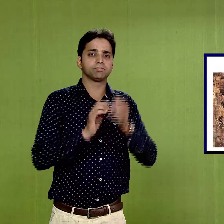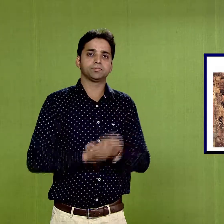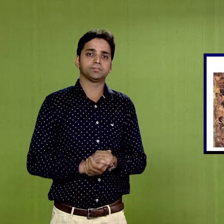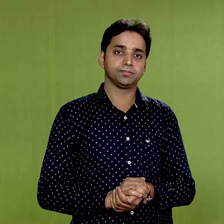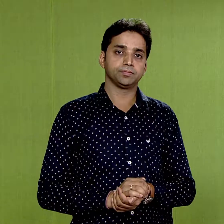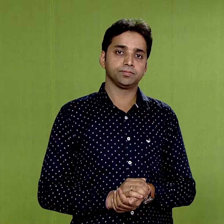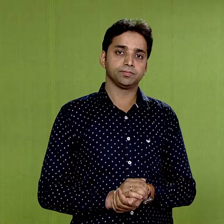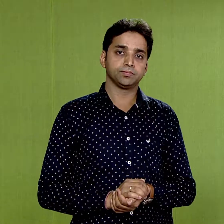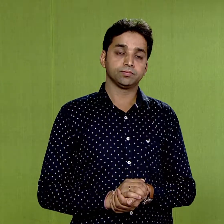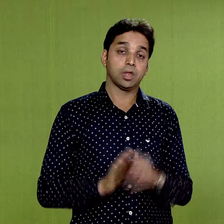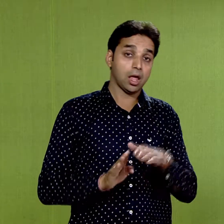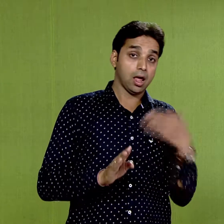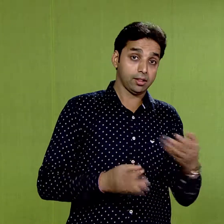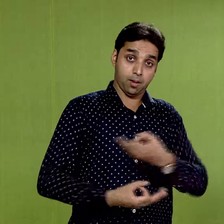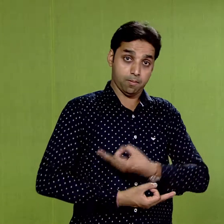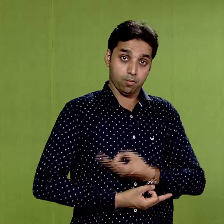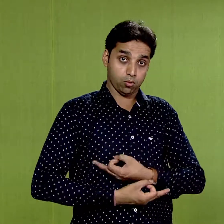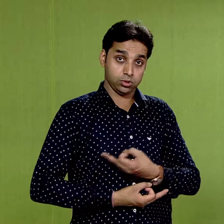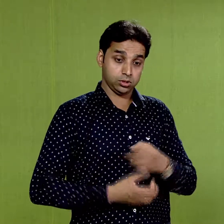and the Buddhist Jataka stories.